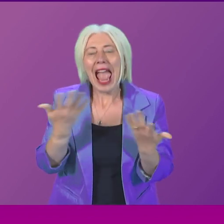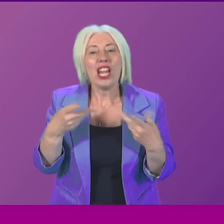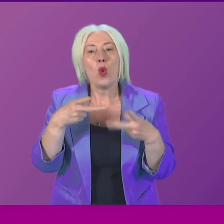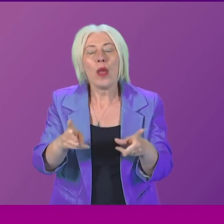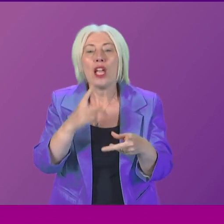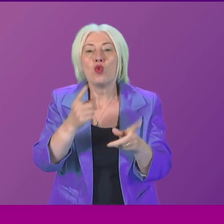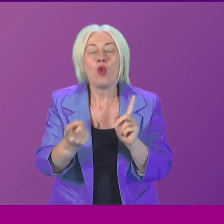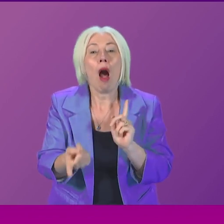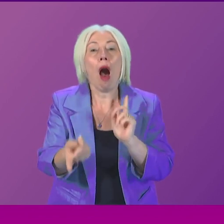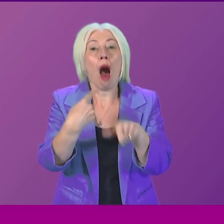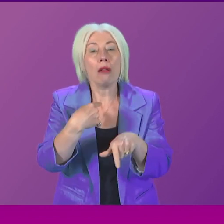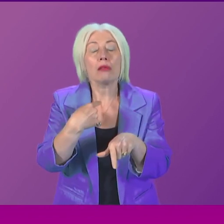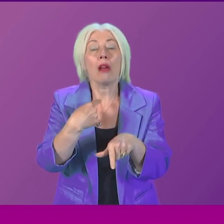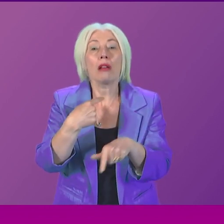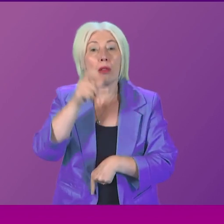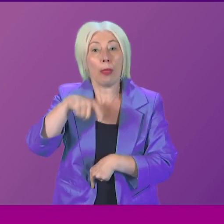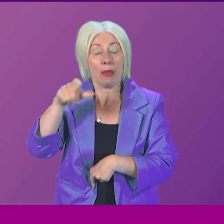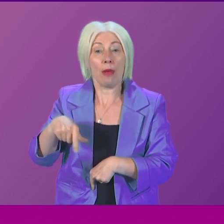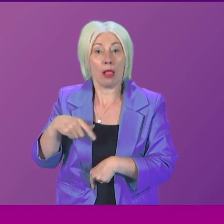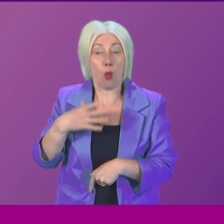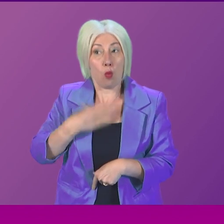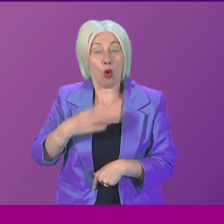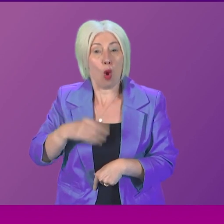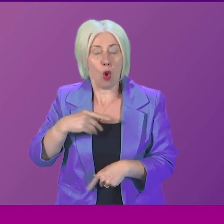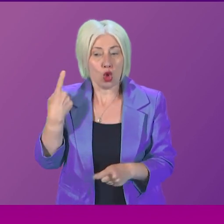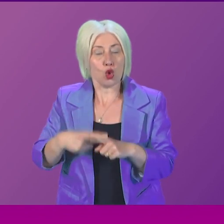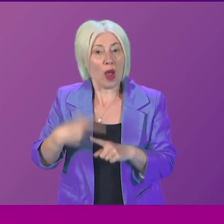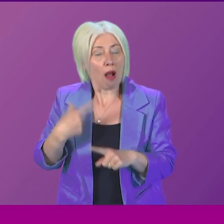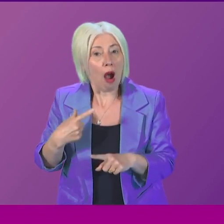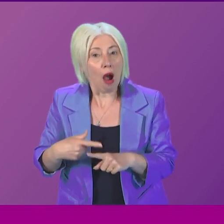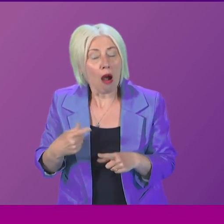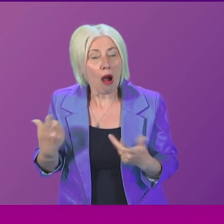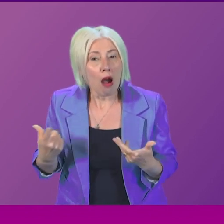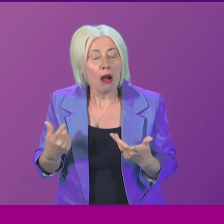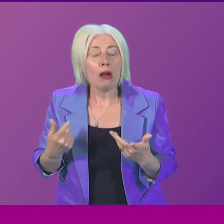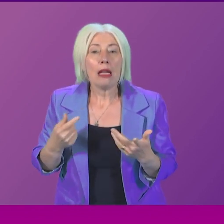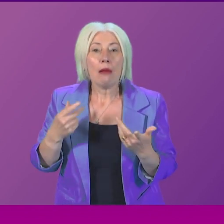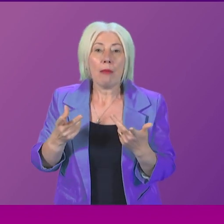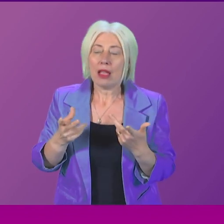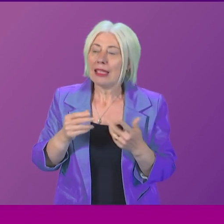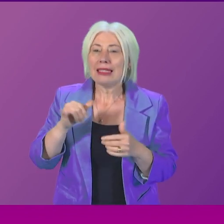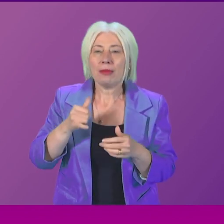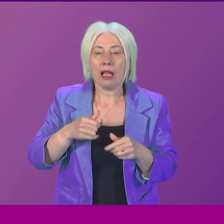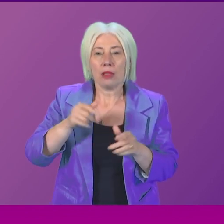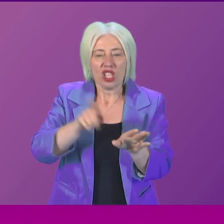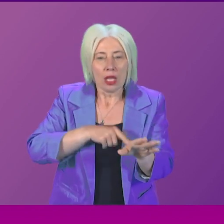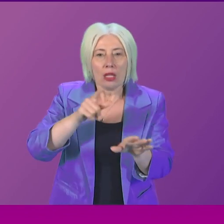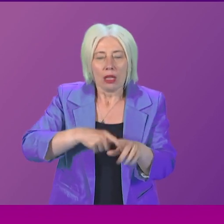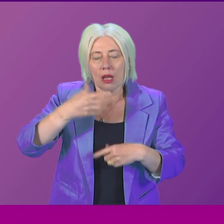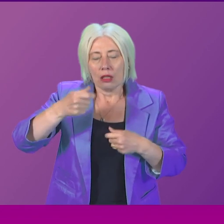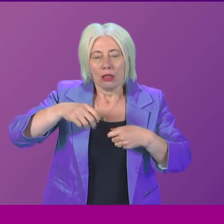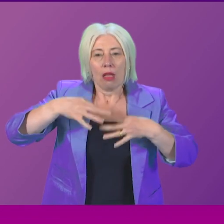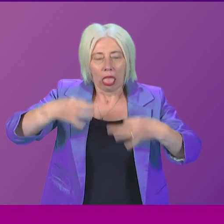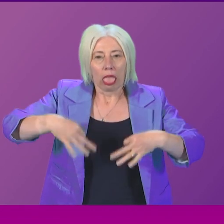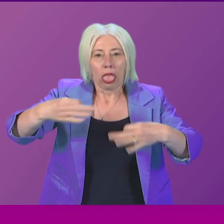that the victims Professor Eljamil want? Can we get that sooner? Can we get it quicker as opposed to often the years and years it can take